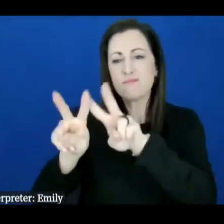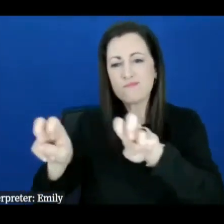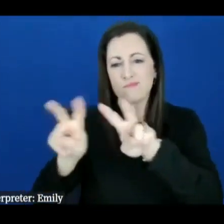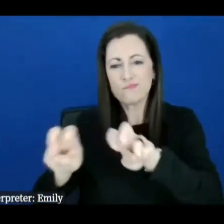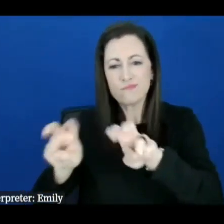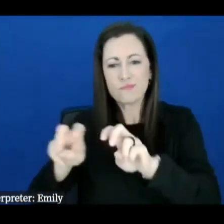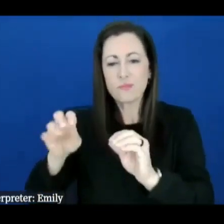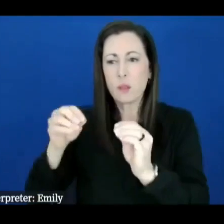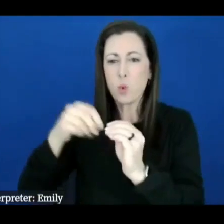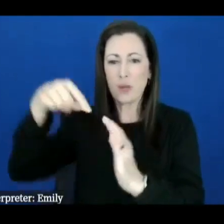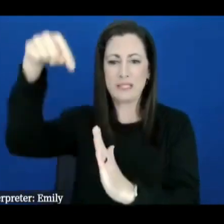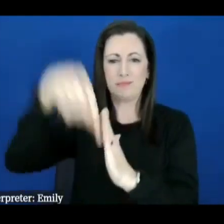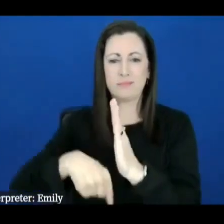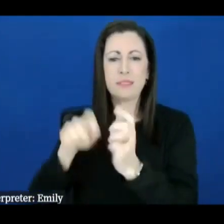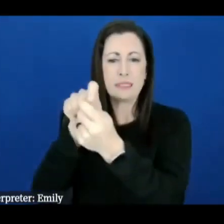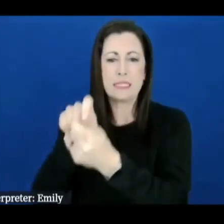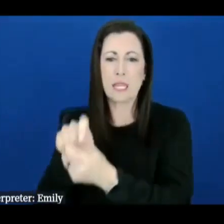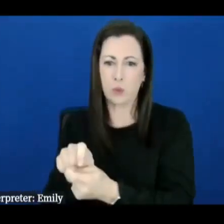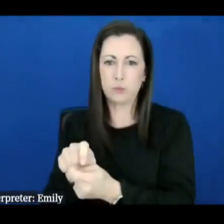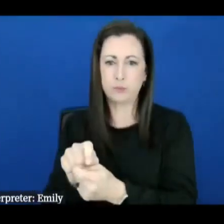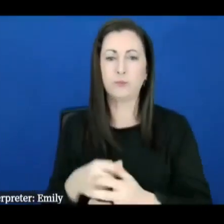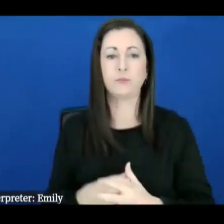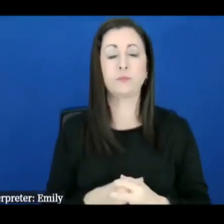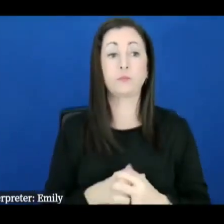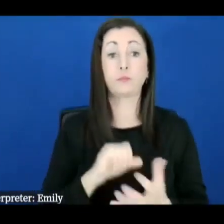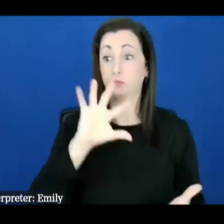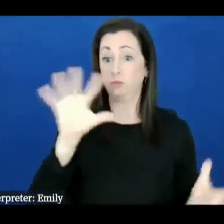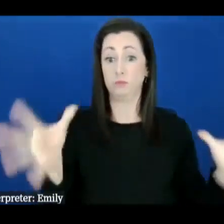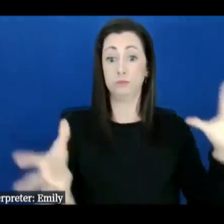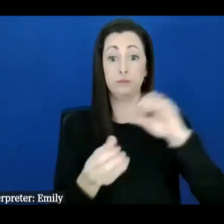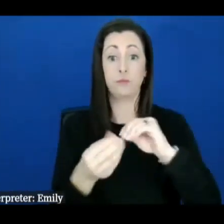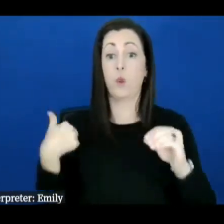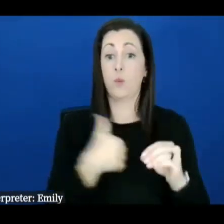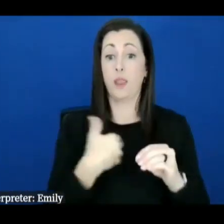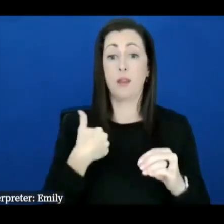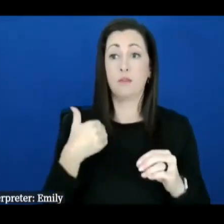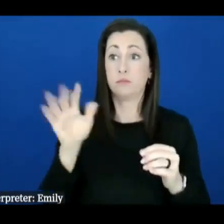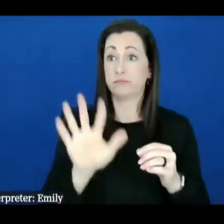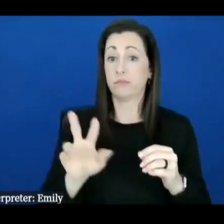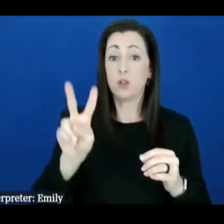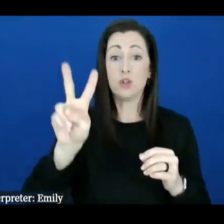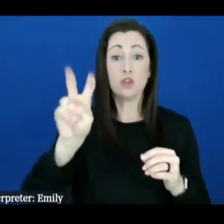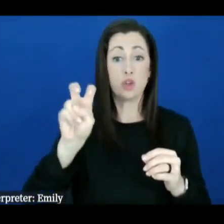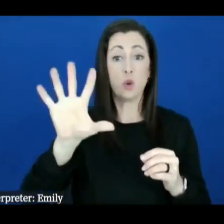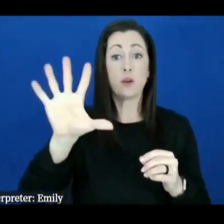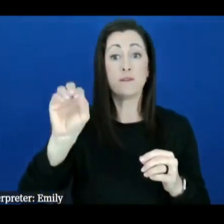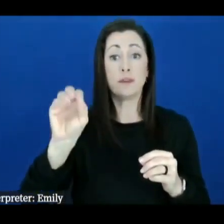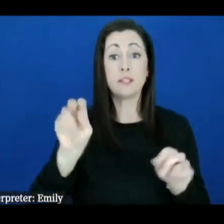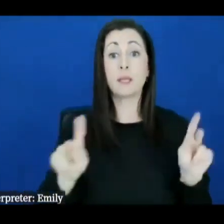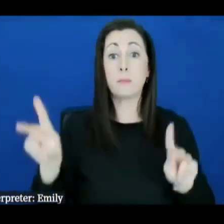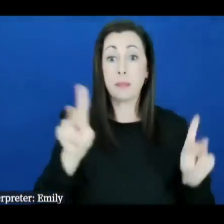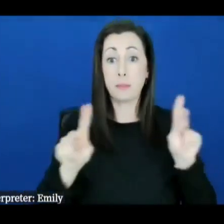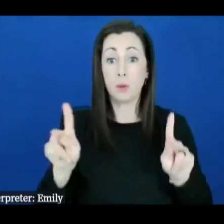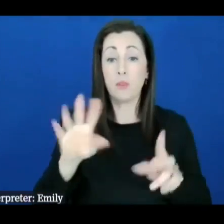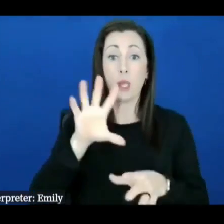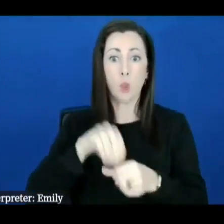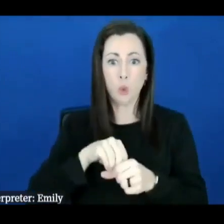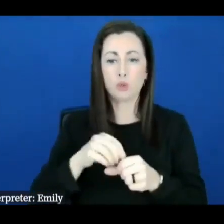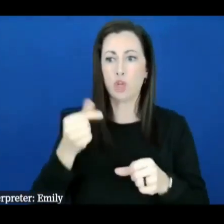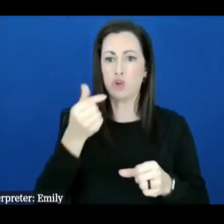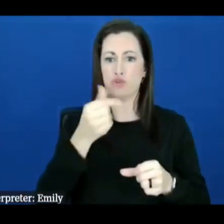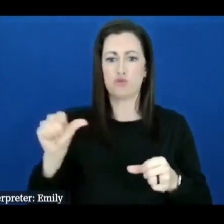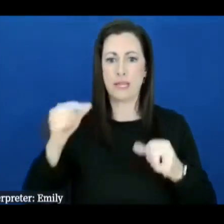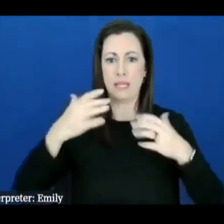detail on those um you know all together we've got probably about 250 people uh to include green suit uh